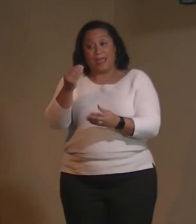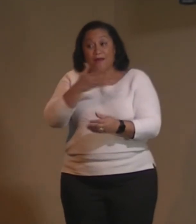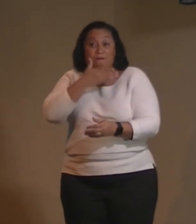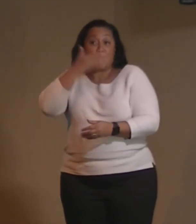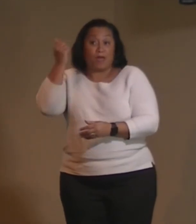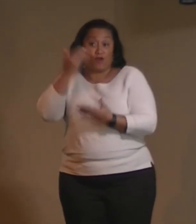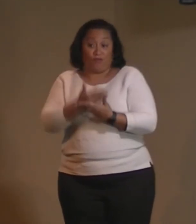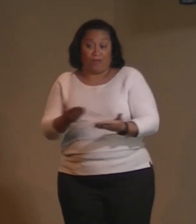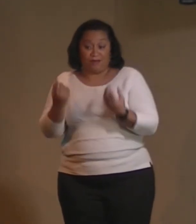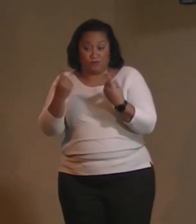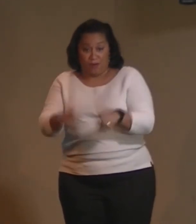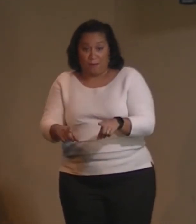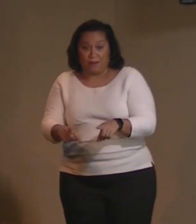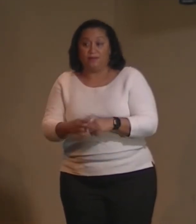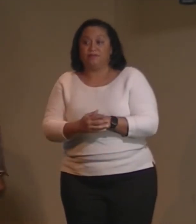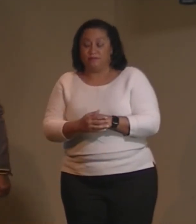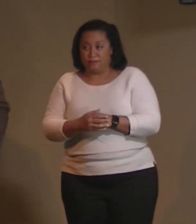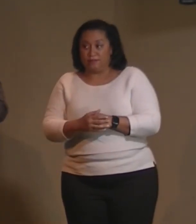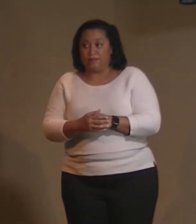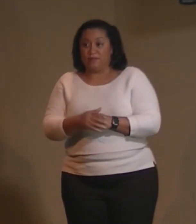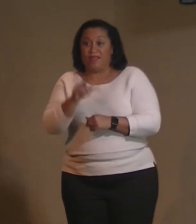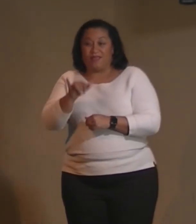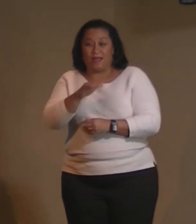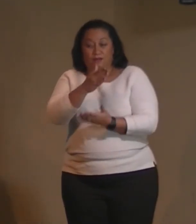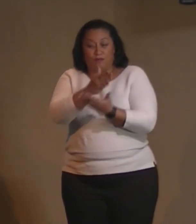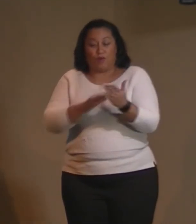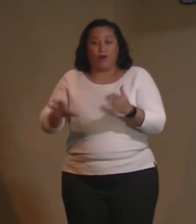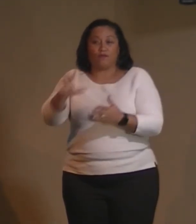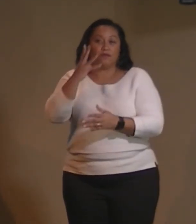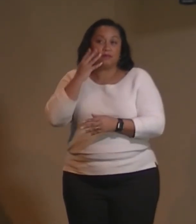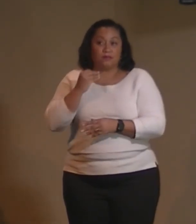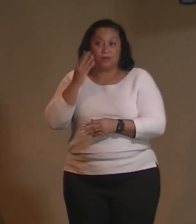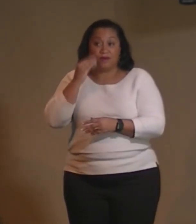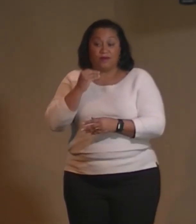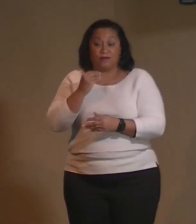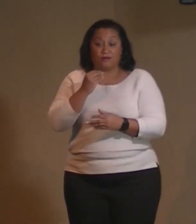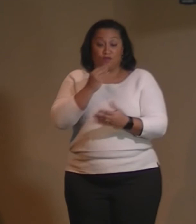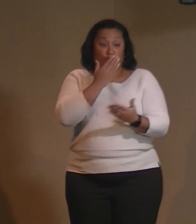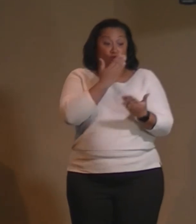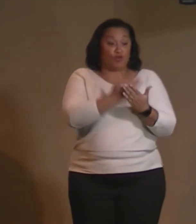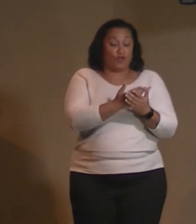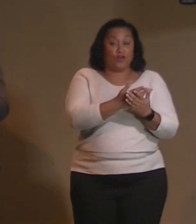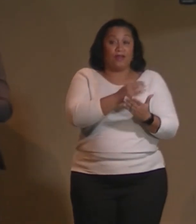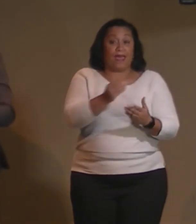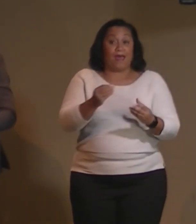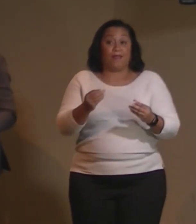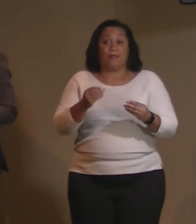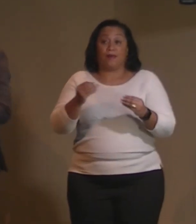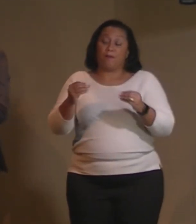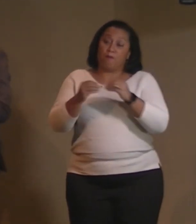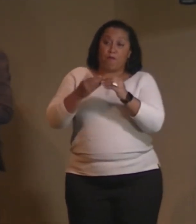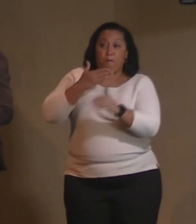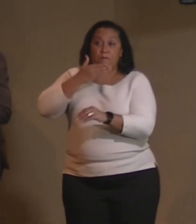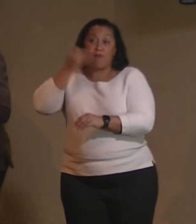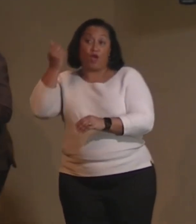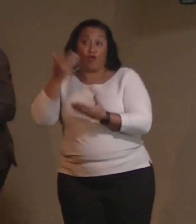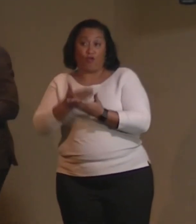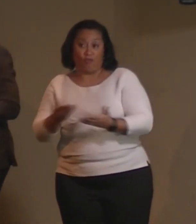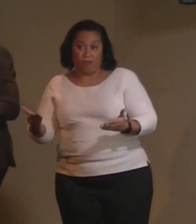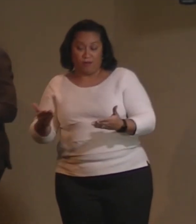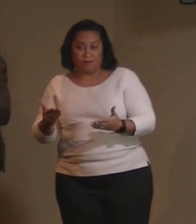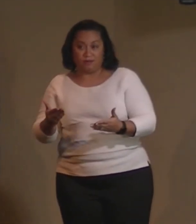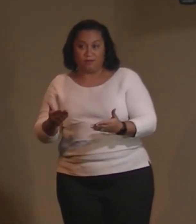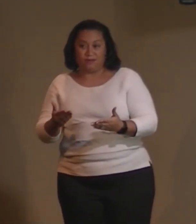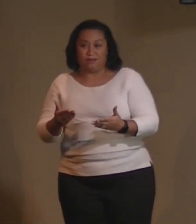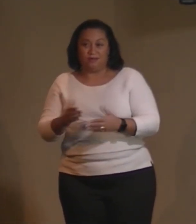That's also part of your experience, the good and the even better that we can also pray on, pray for, and know in consciousness